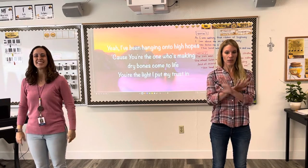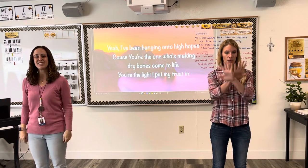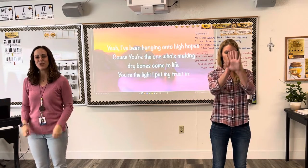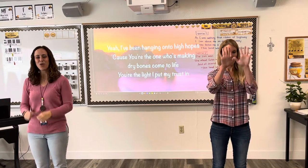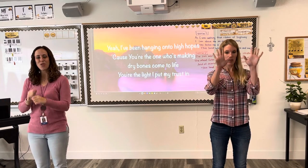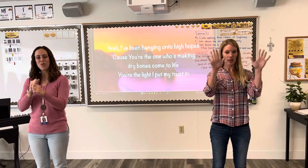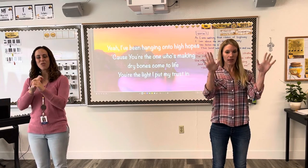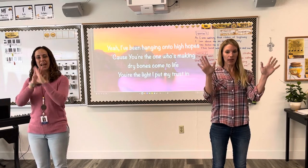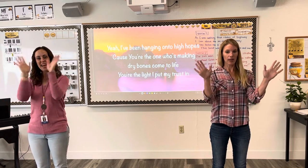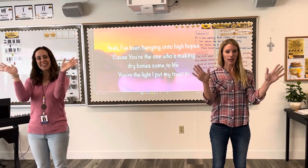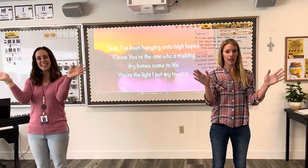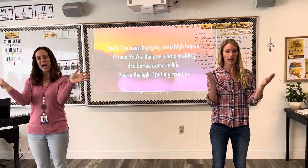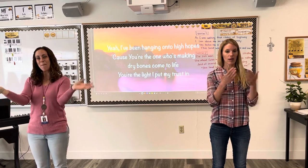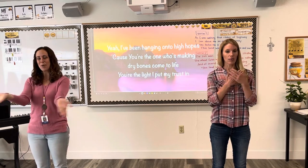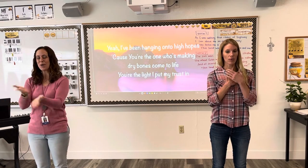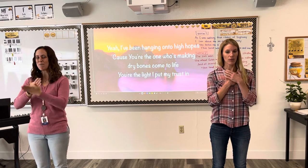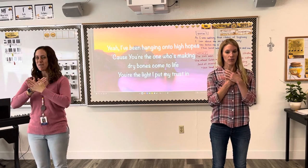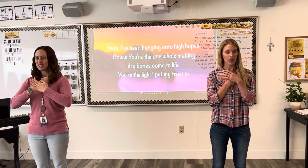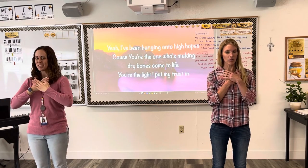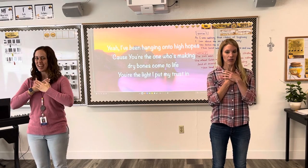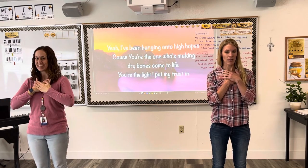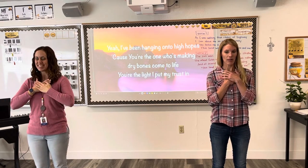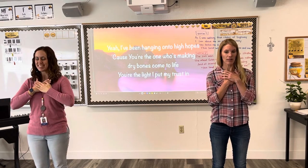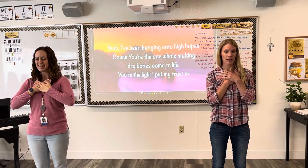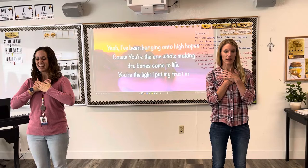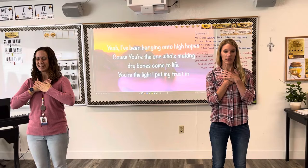you're the light I put my trust in